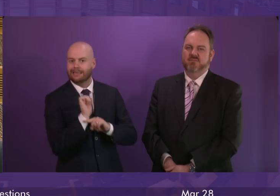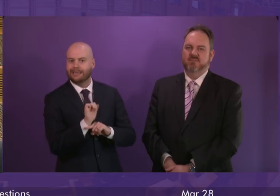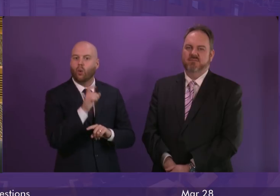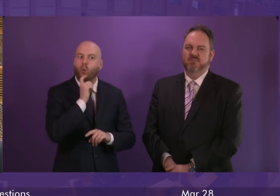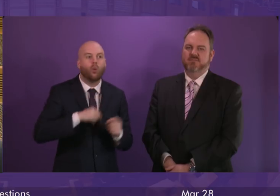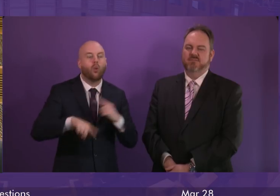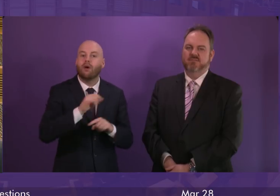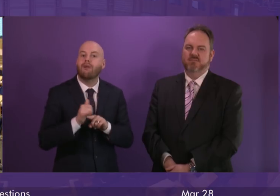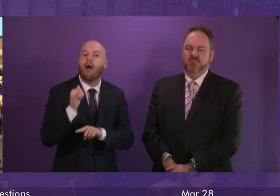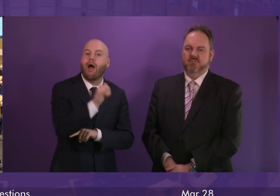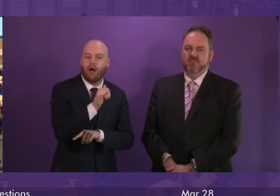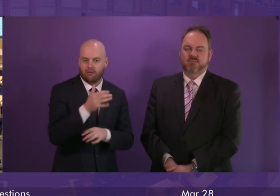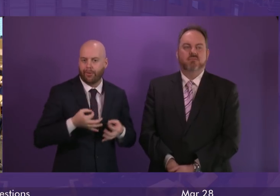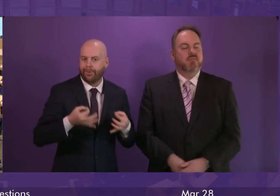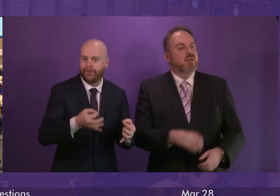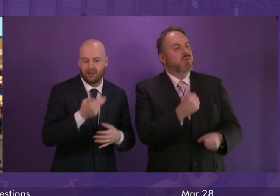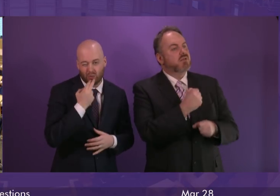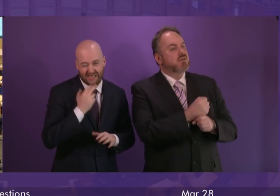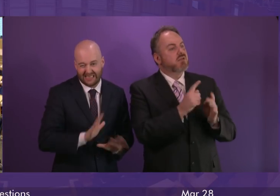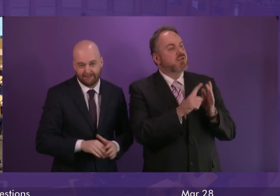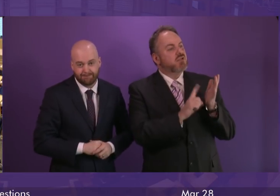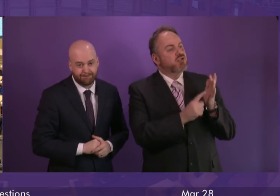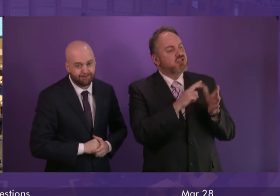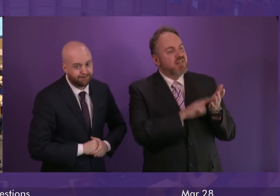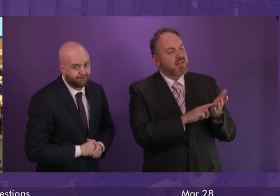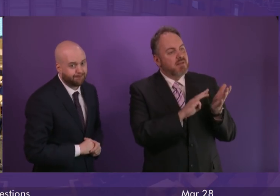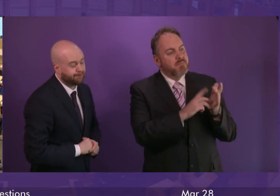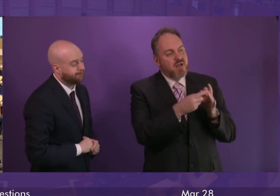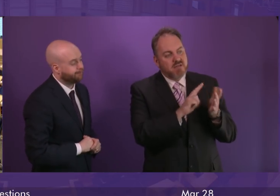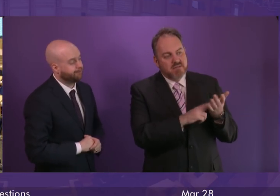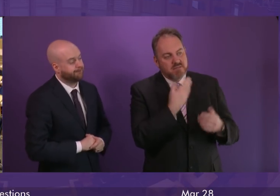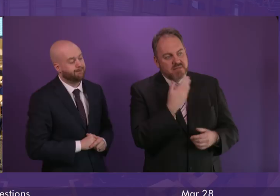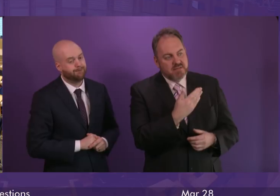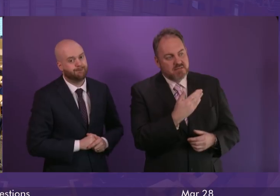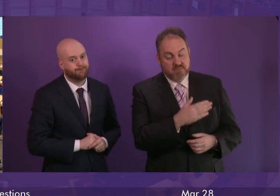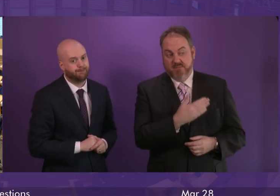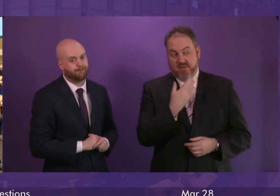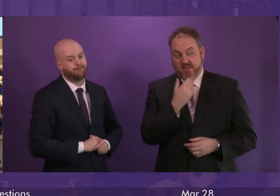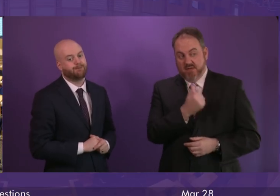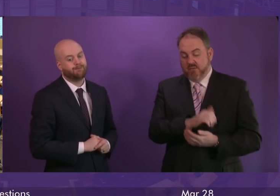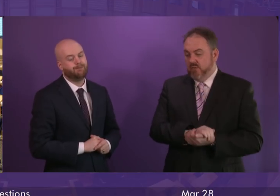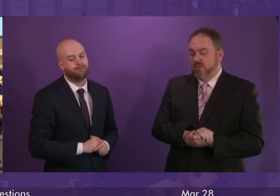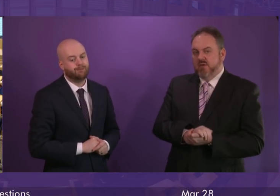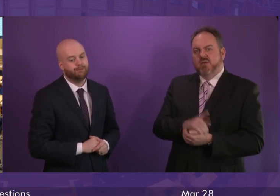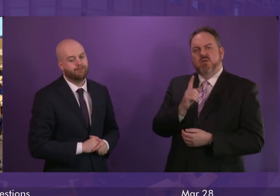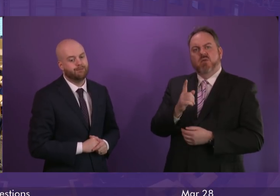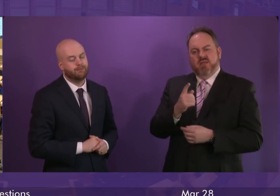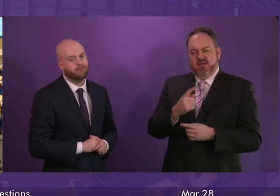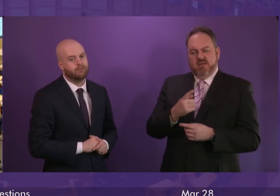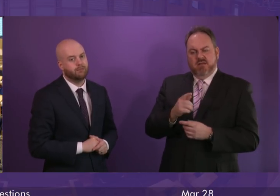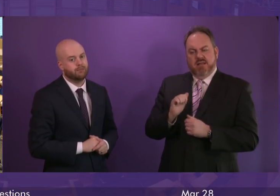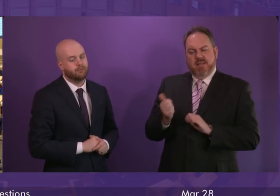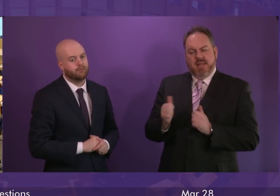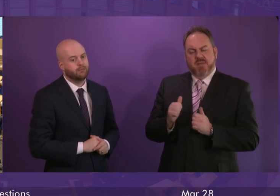any unnecessary disruption. Julian Martin to be filled by Mark McDonald. Thank you, President Officer. This week the Instant Neighbour Charity